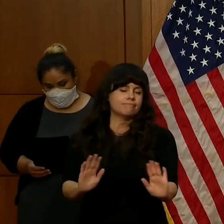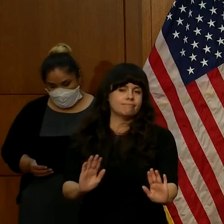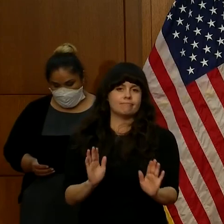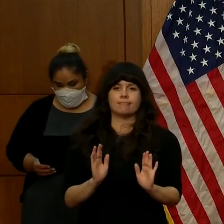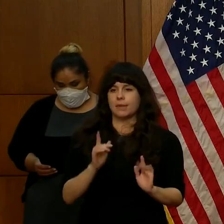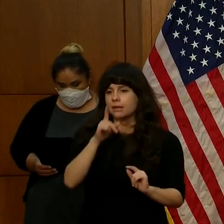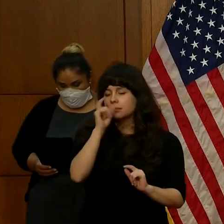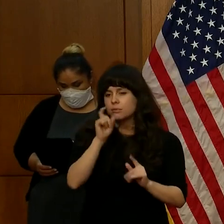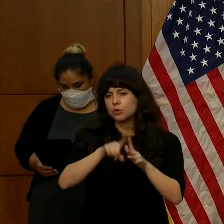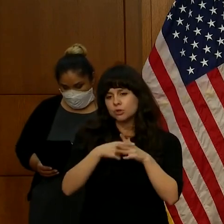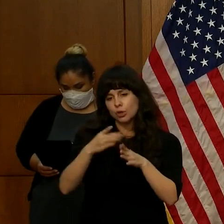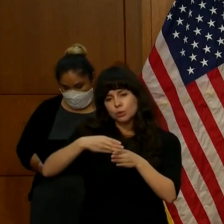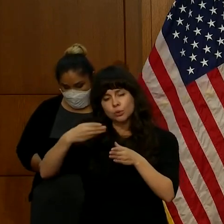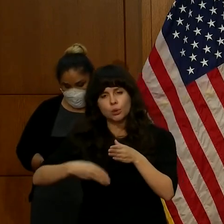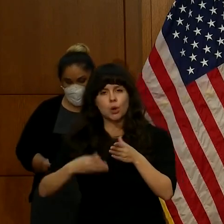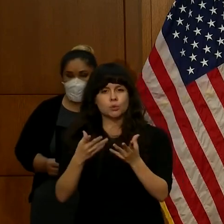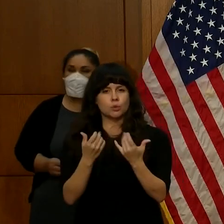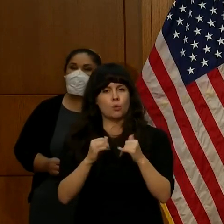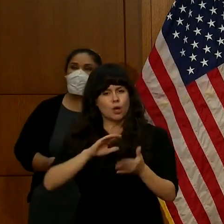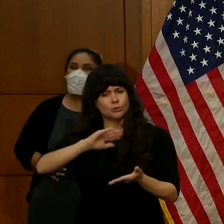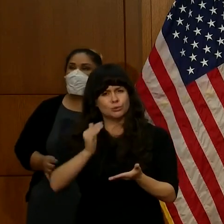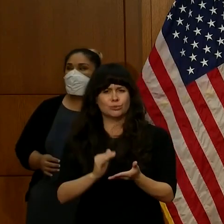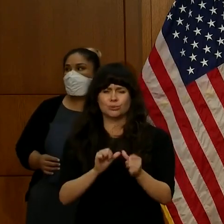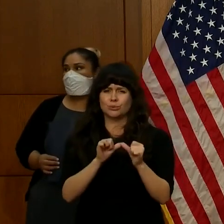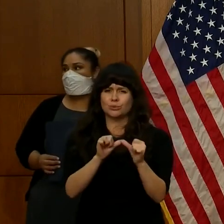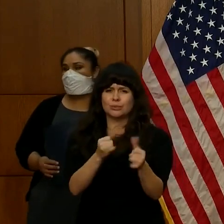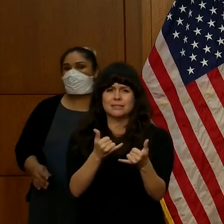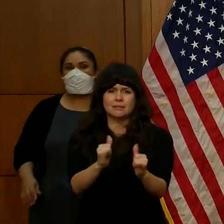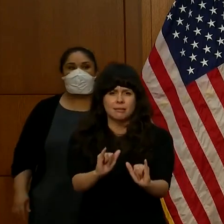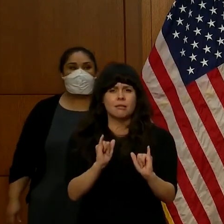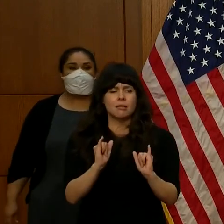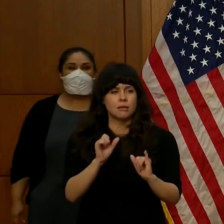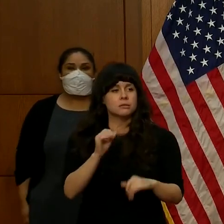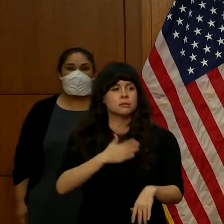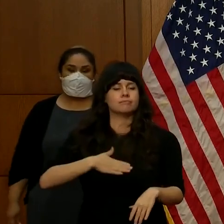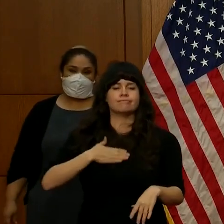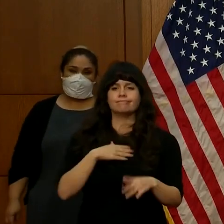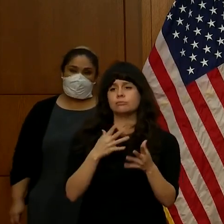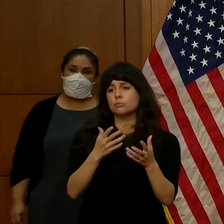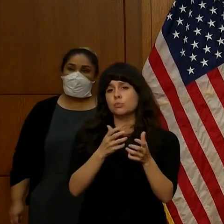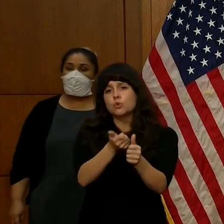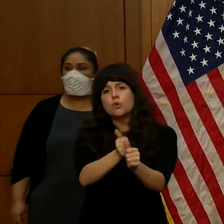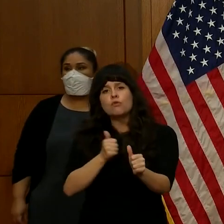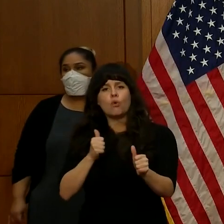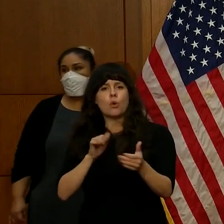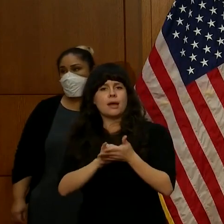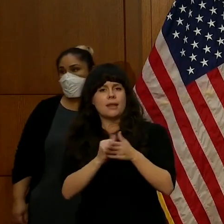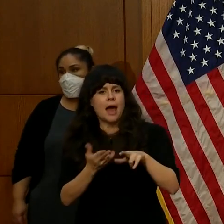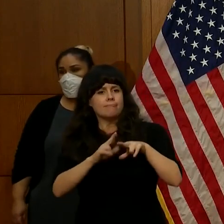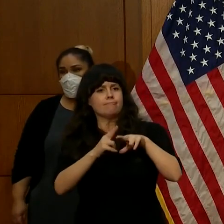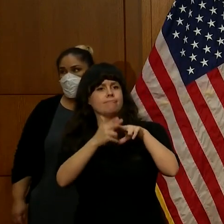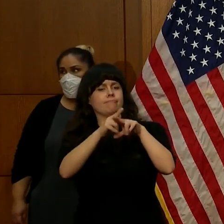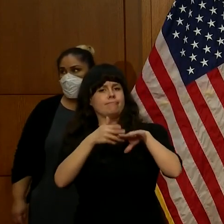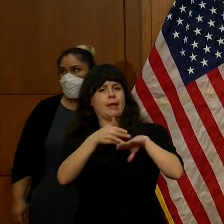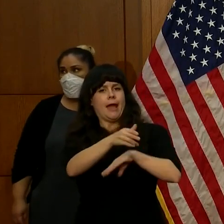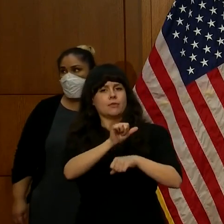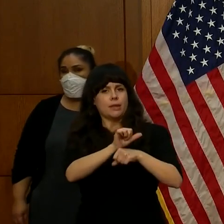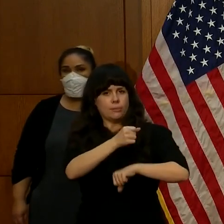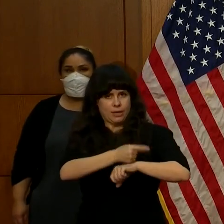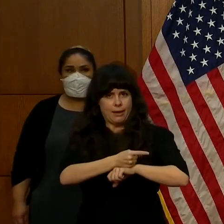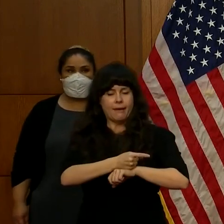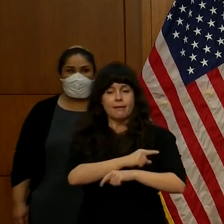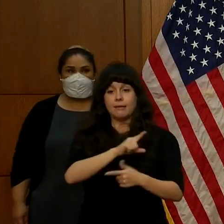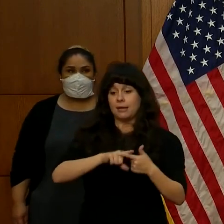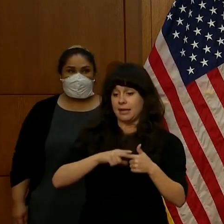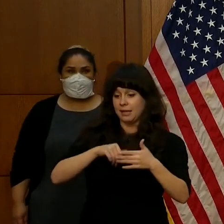draws to a close. So if we can avoid these same surges after Labor Day, then we'll have a running start